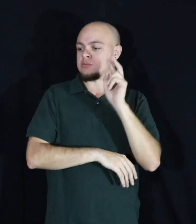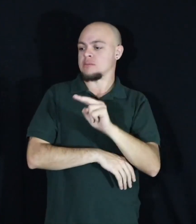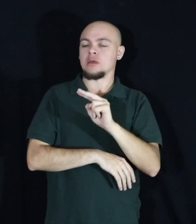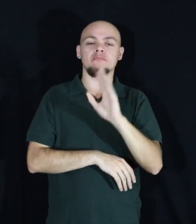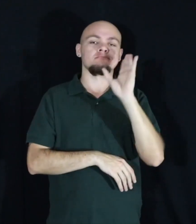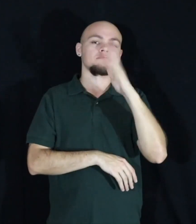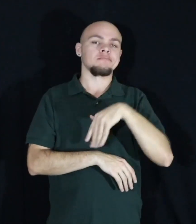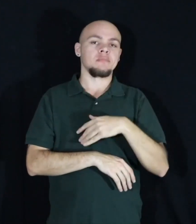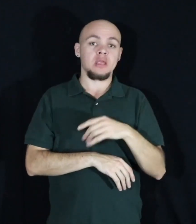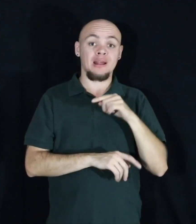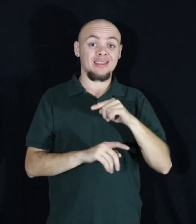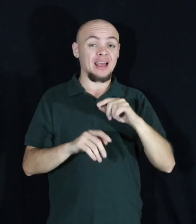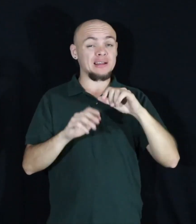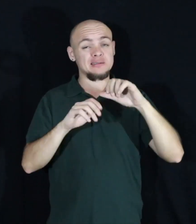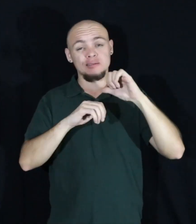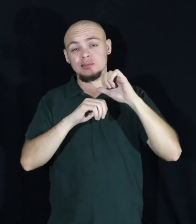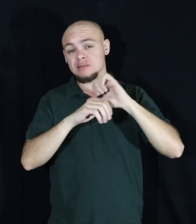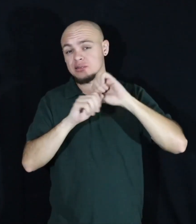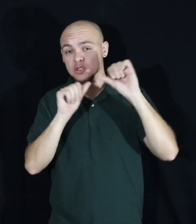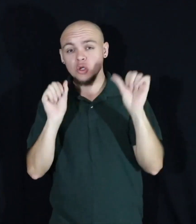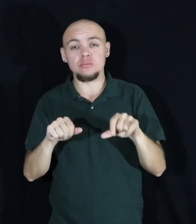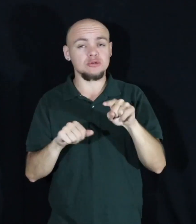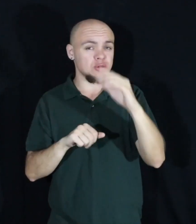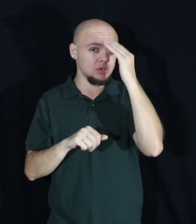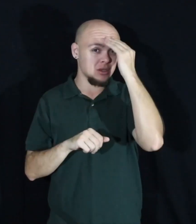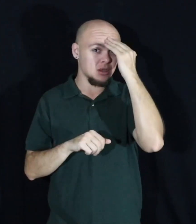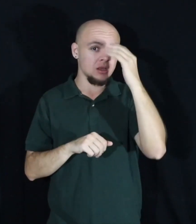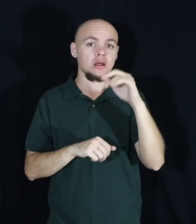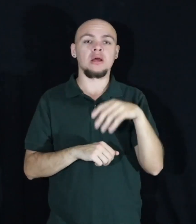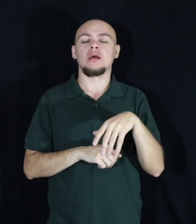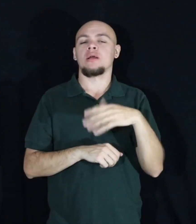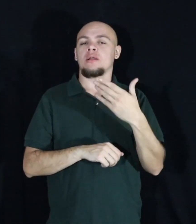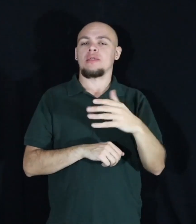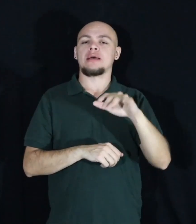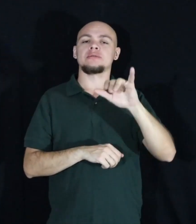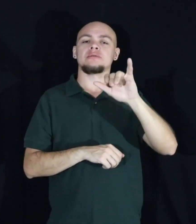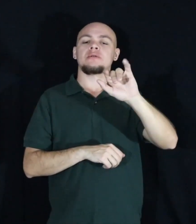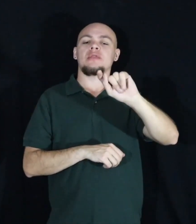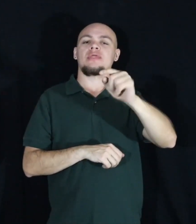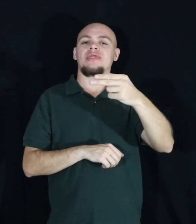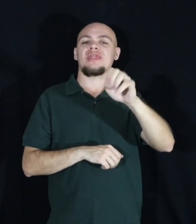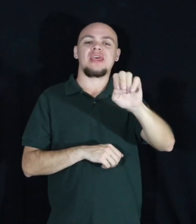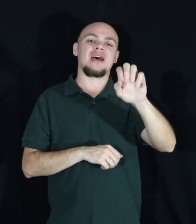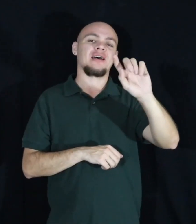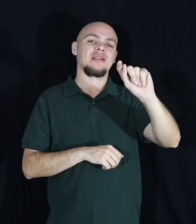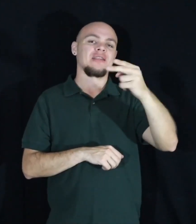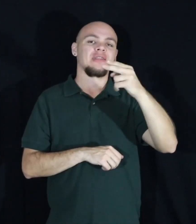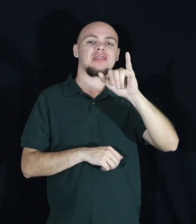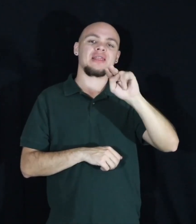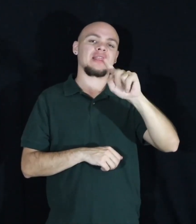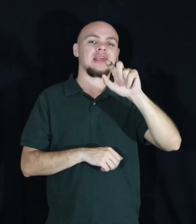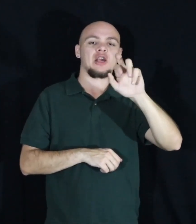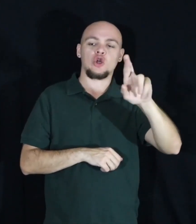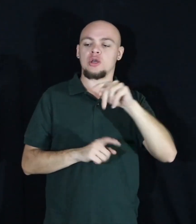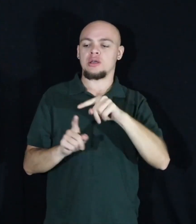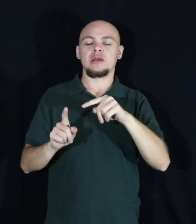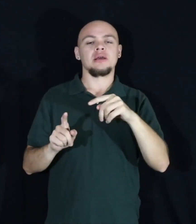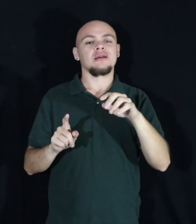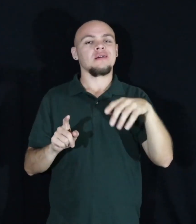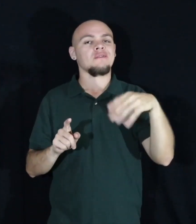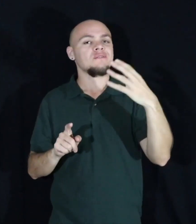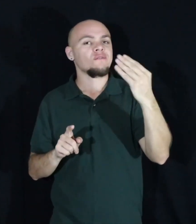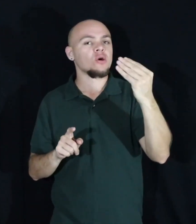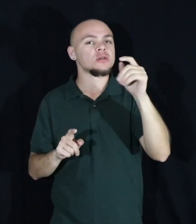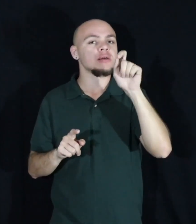amazing sculpture. You know it. It's Auguste Rodin. It's the thinker. And there he sits. He's 14 and a half inches high.